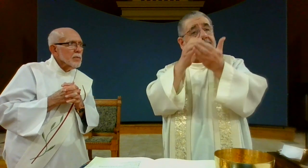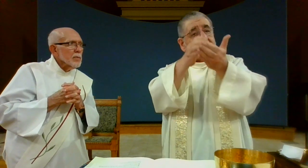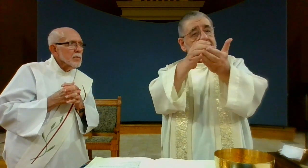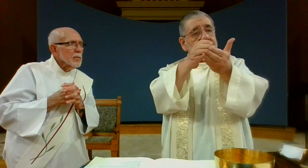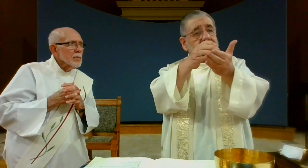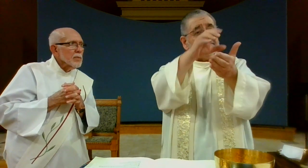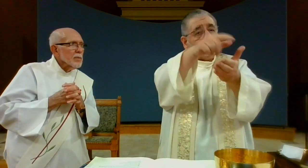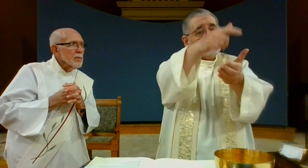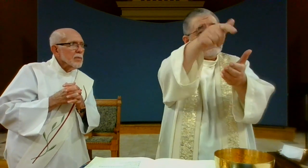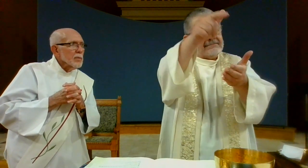gave it to his disciples.